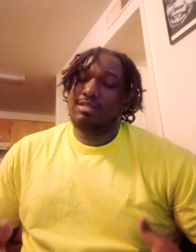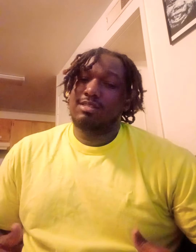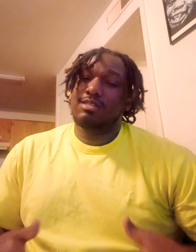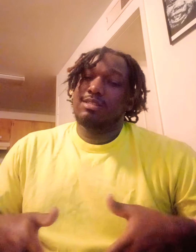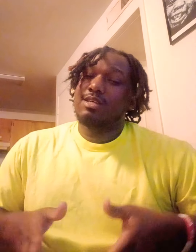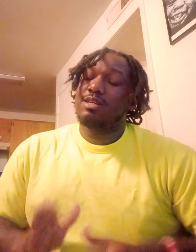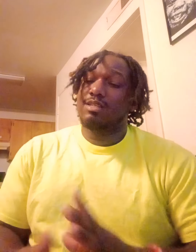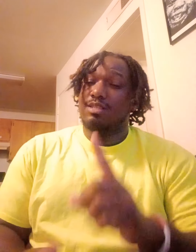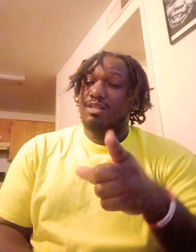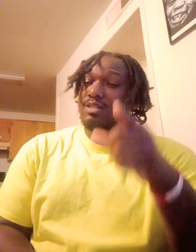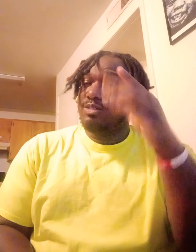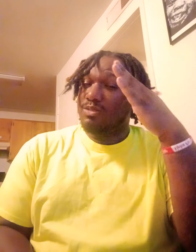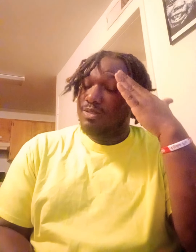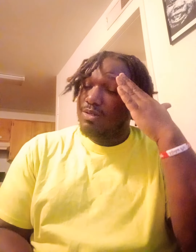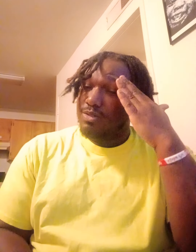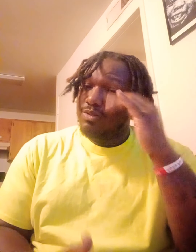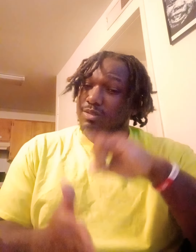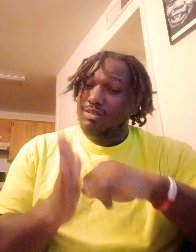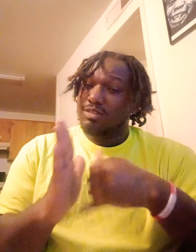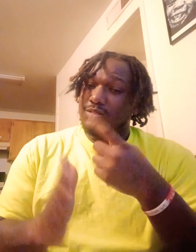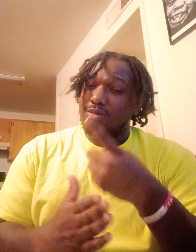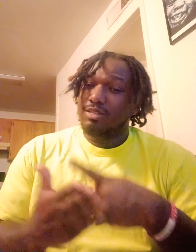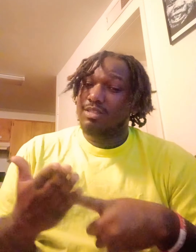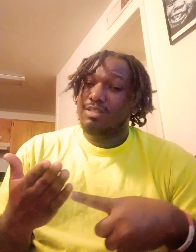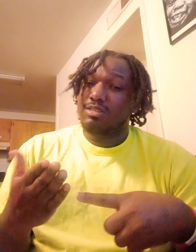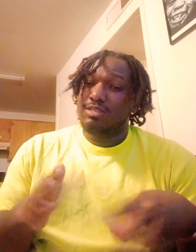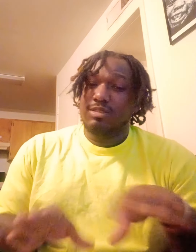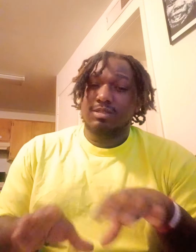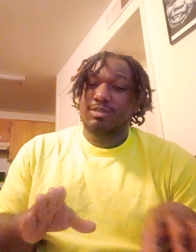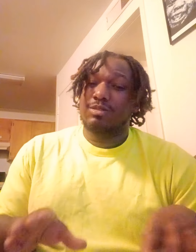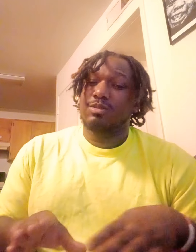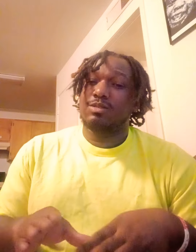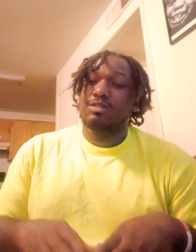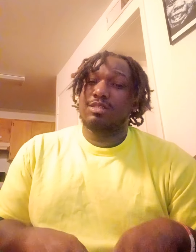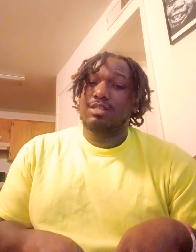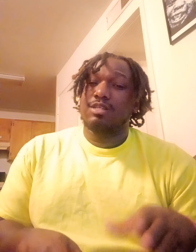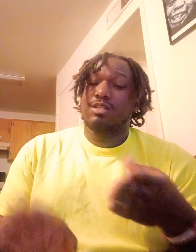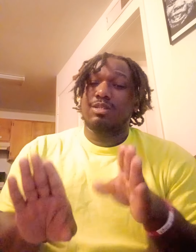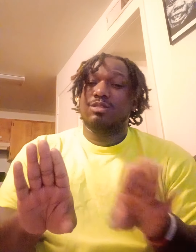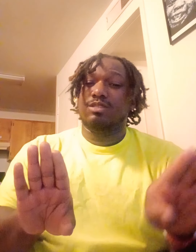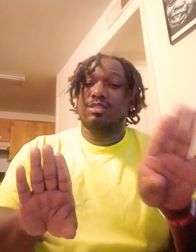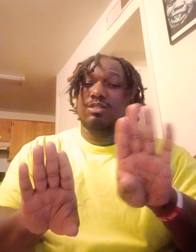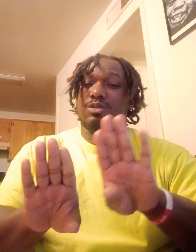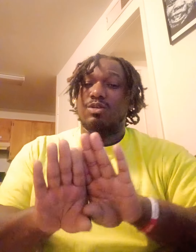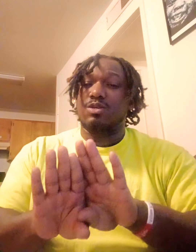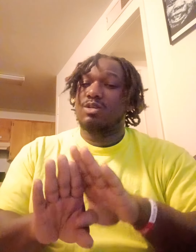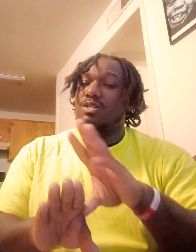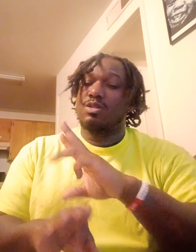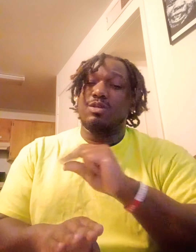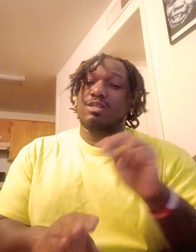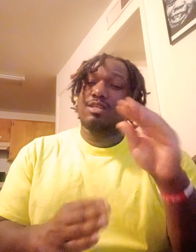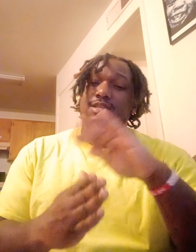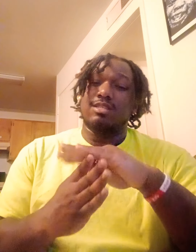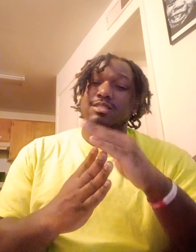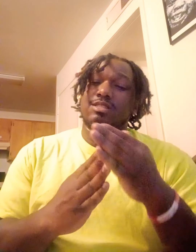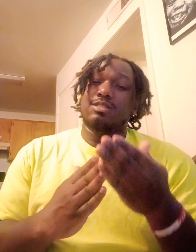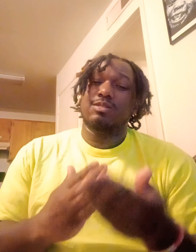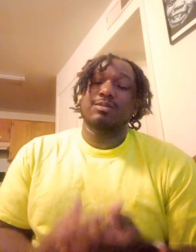calling out know just what to do Close the door and I'll win Put your